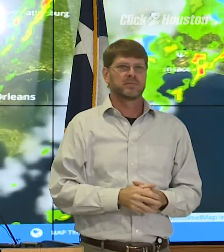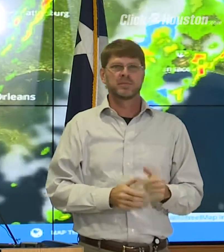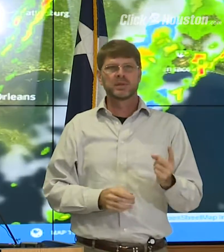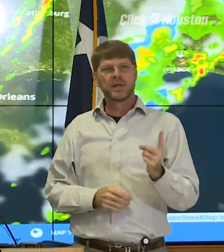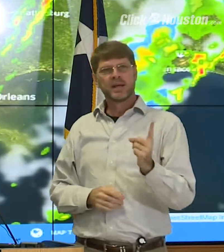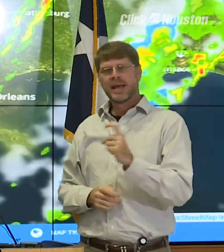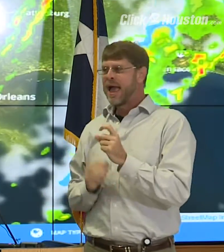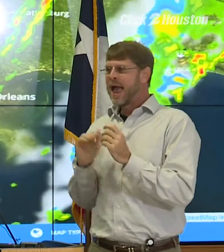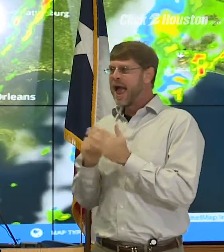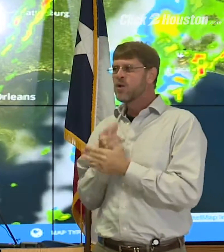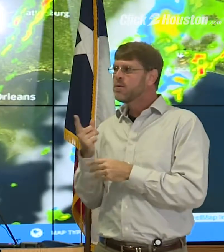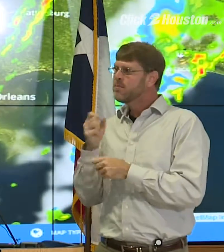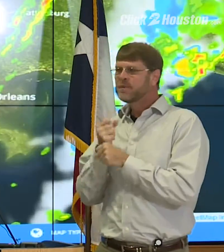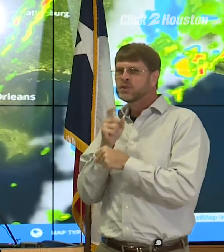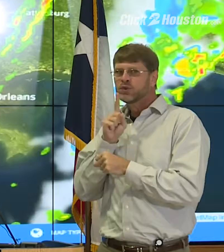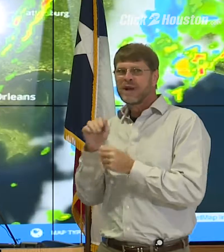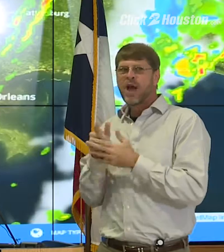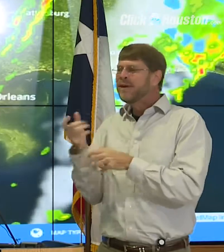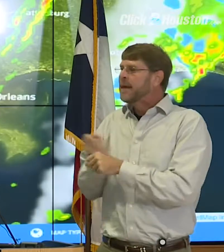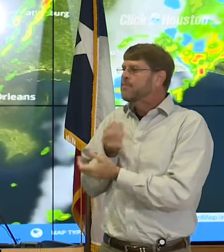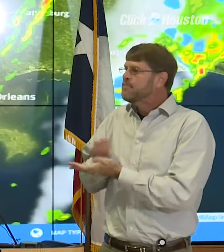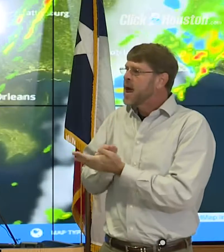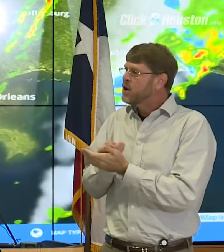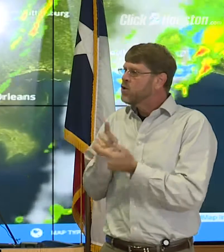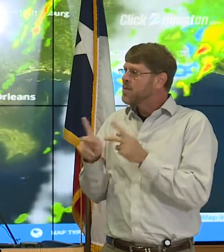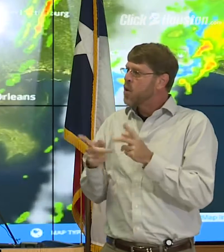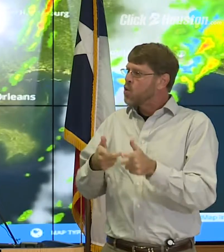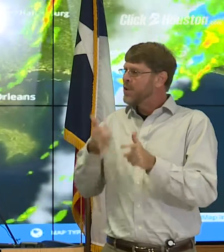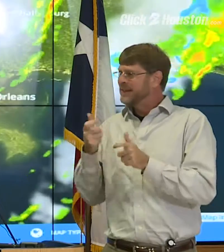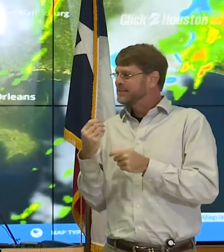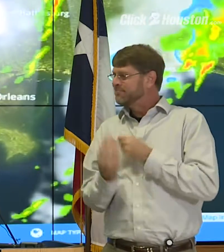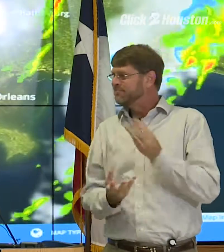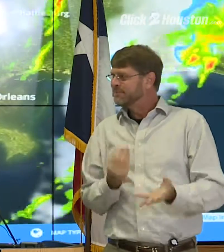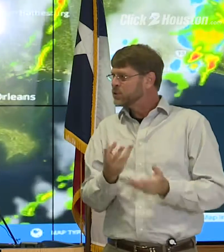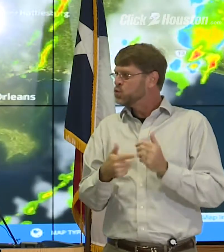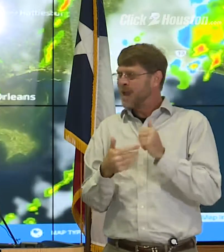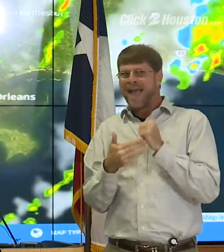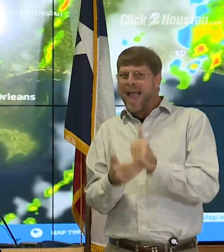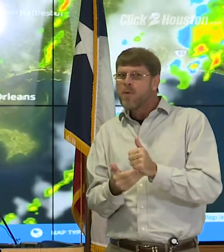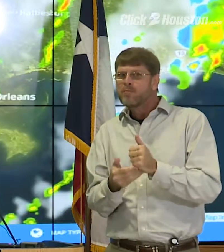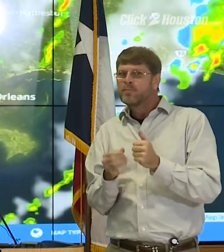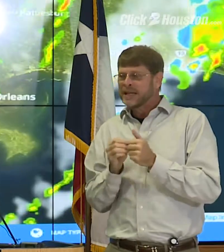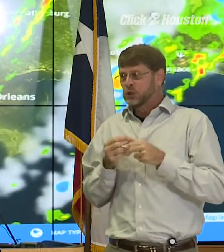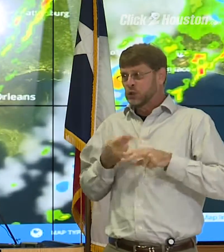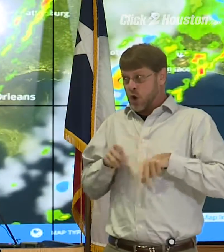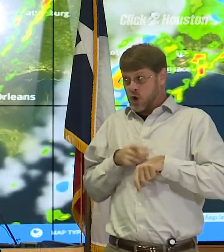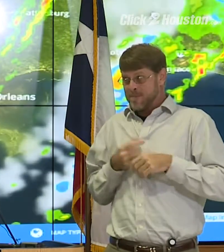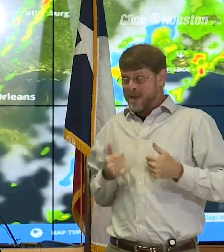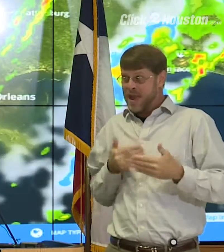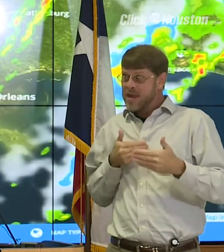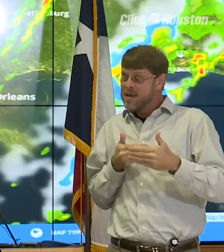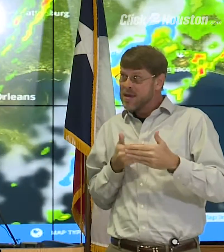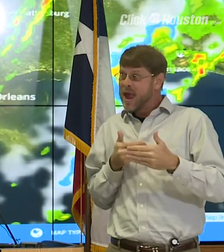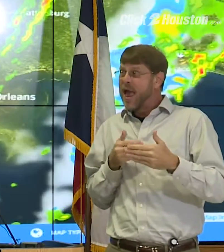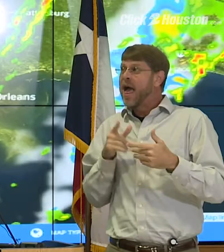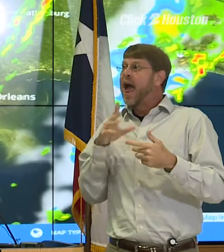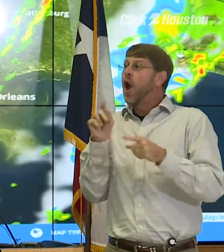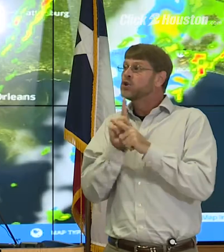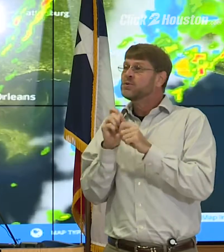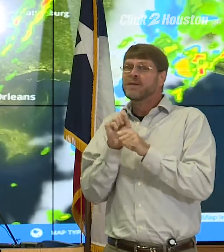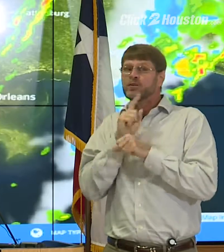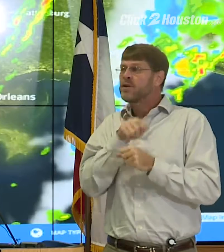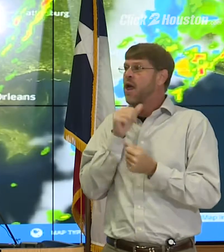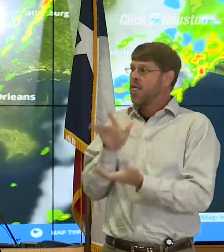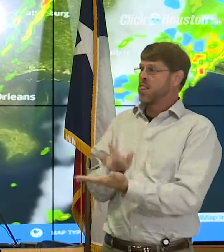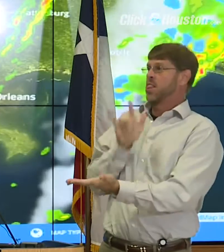How do you ensure or how do you get money to people quickly to help them, least in the short term, while at the same time assuring that